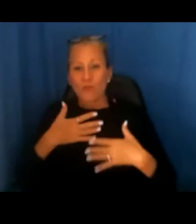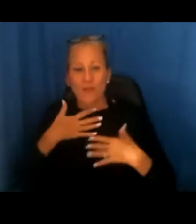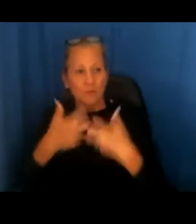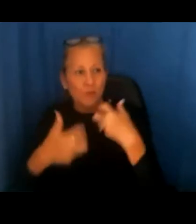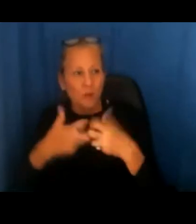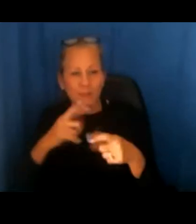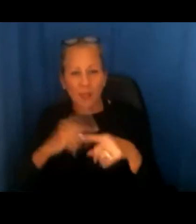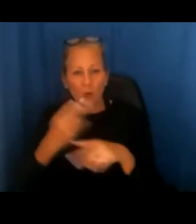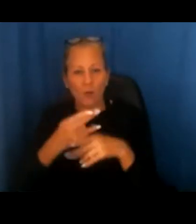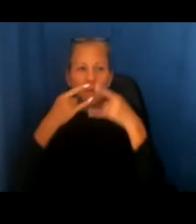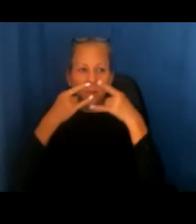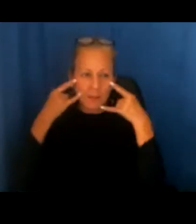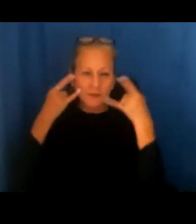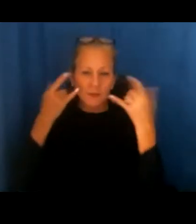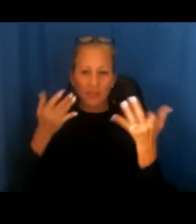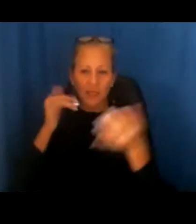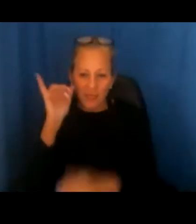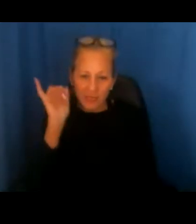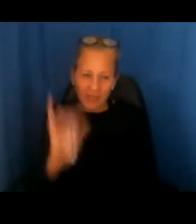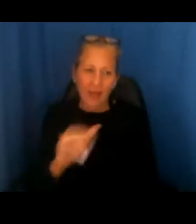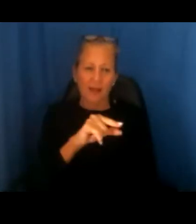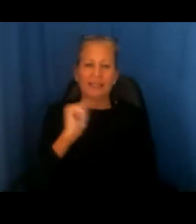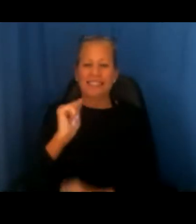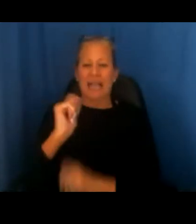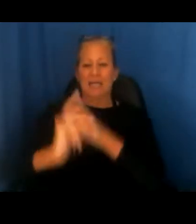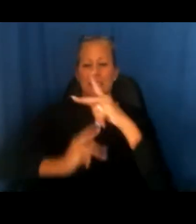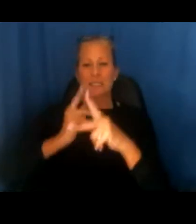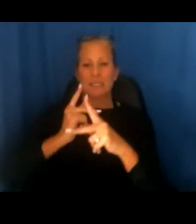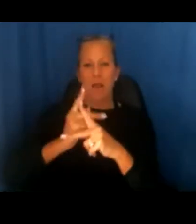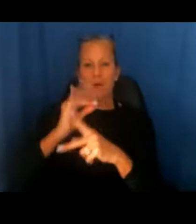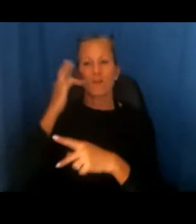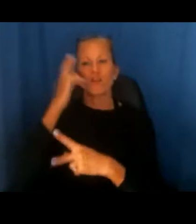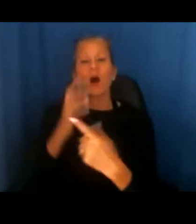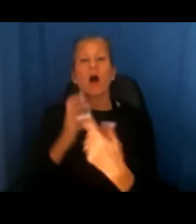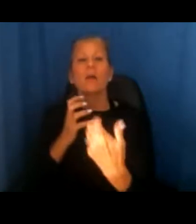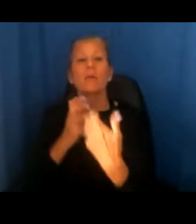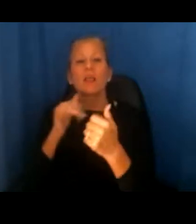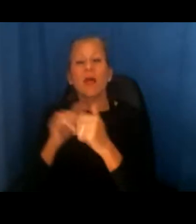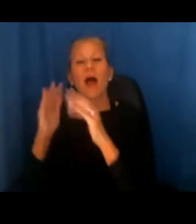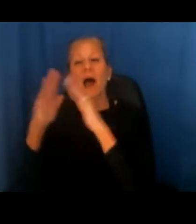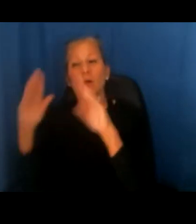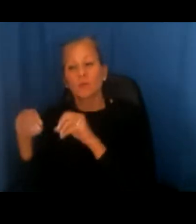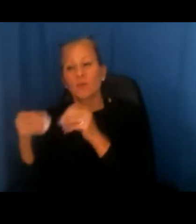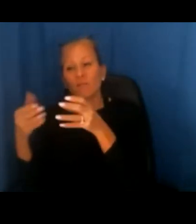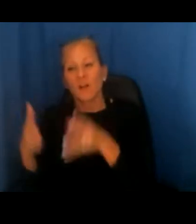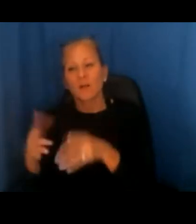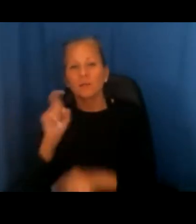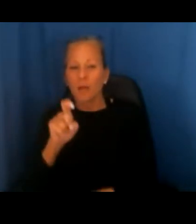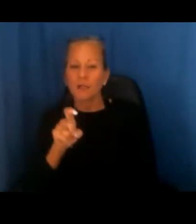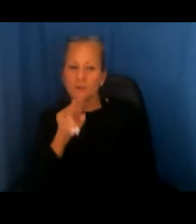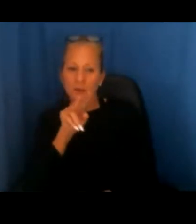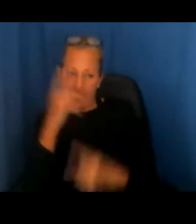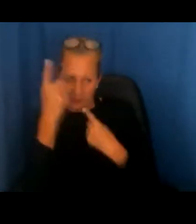able to wear a mask. So that's a type of reasonable accommodation that housing providers must also